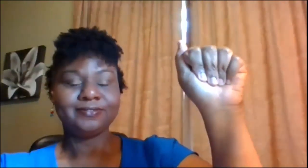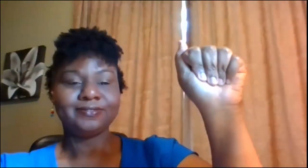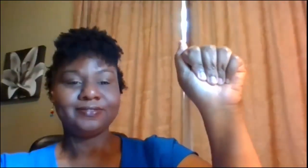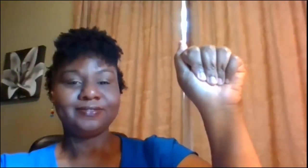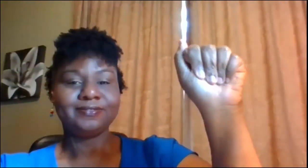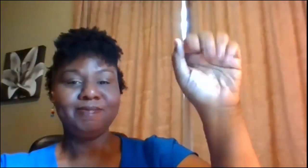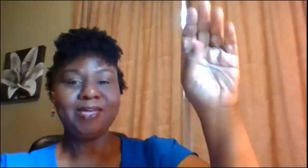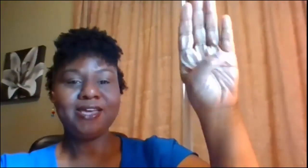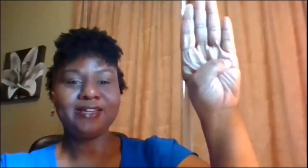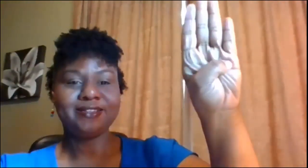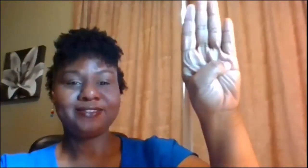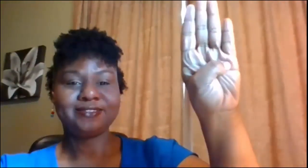B B